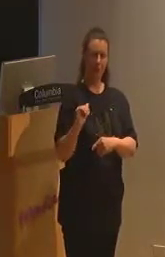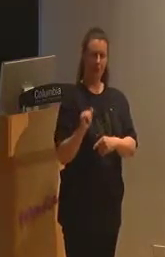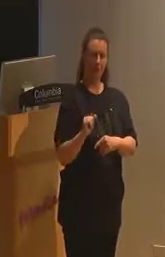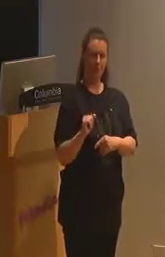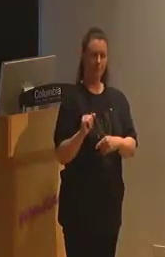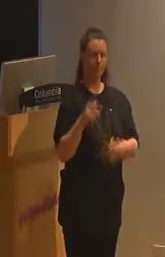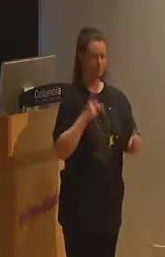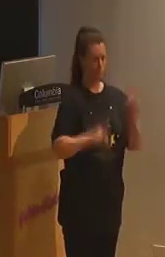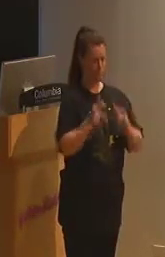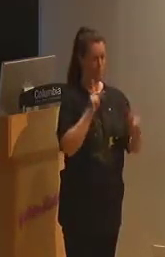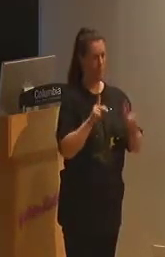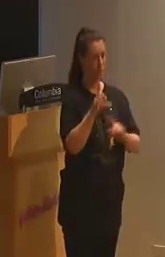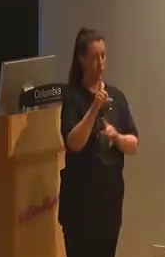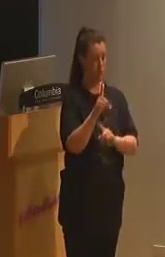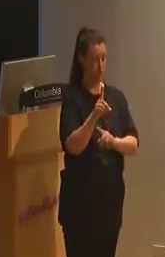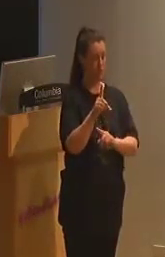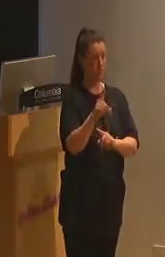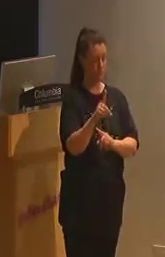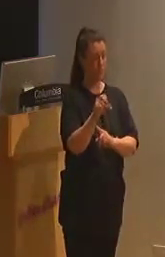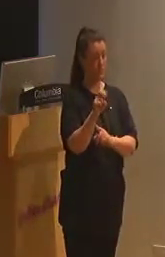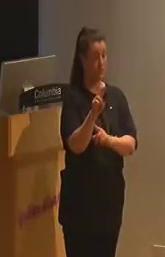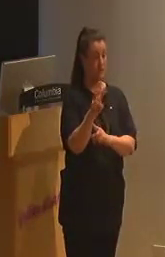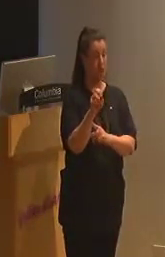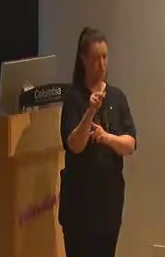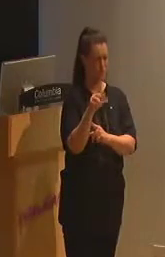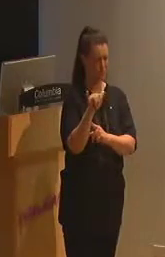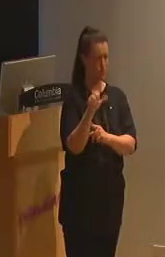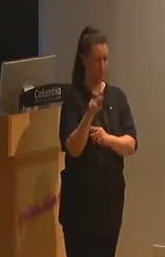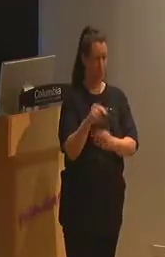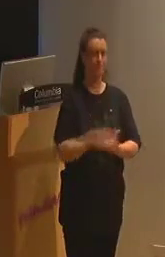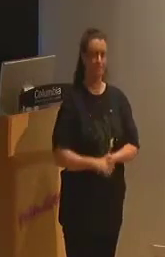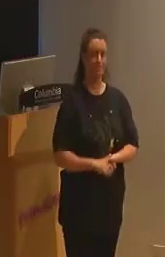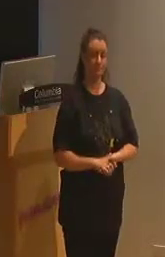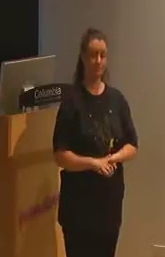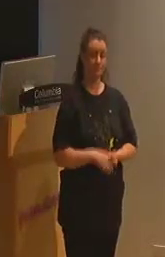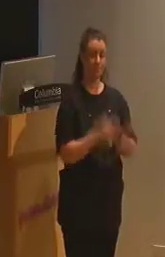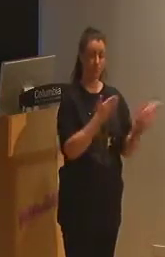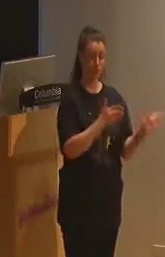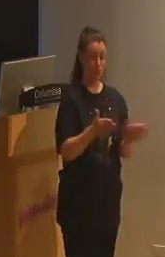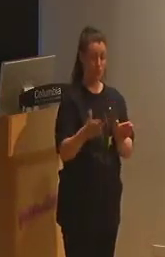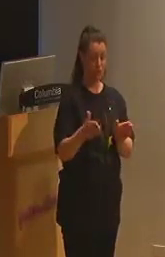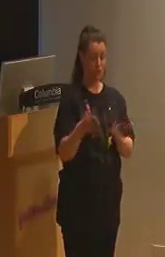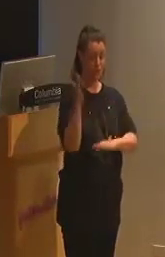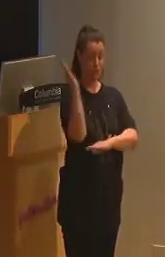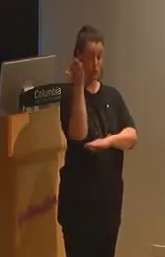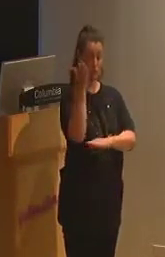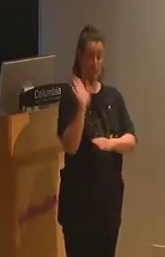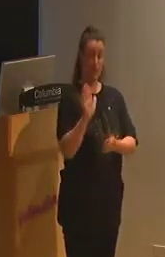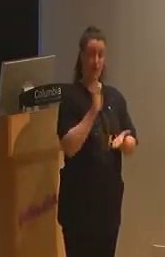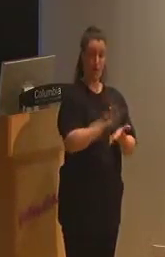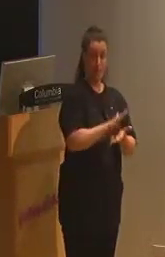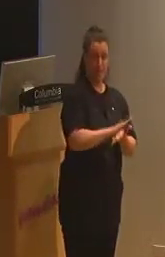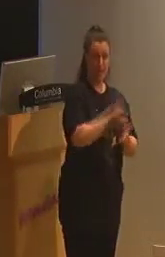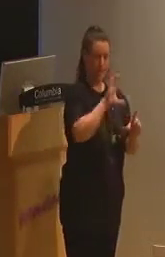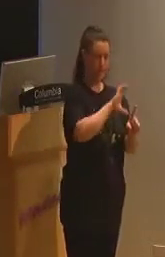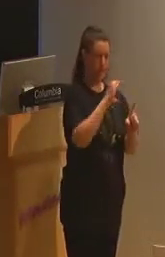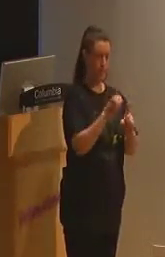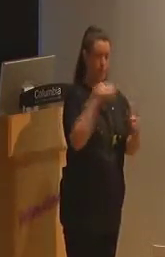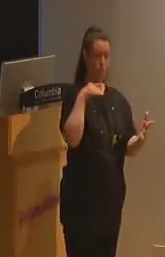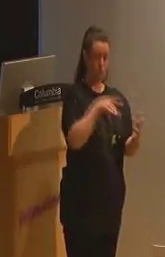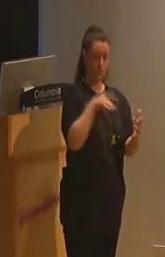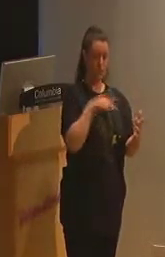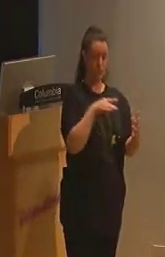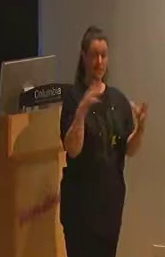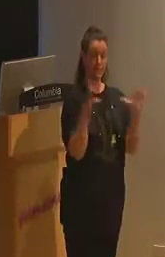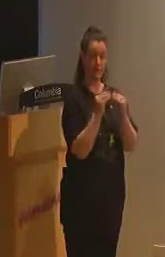has inspired much of her most recent work in cultural studies. She plans to present her paper at the Cultural Studies Association Conference next